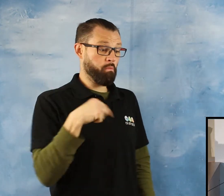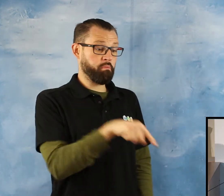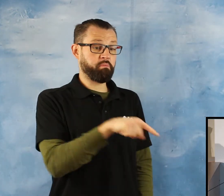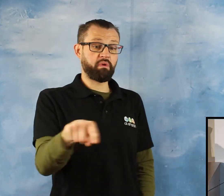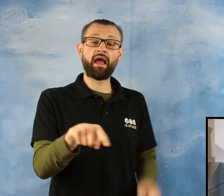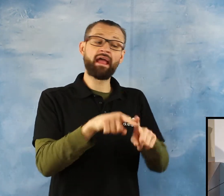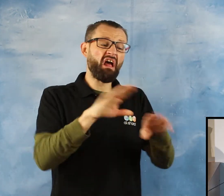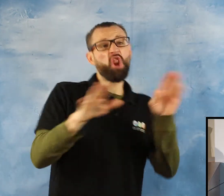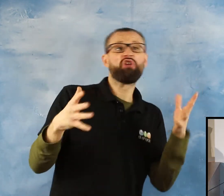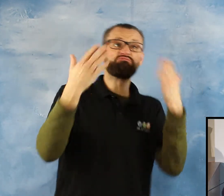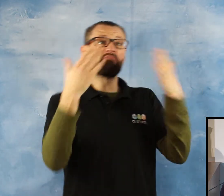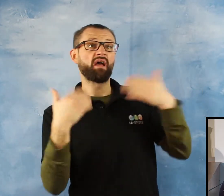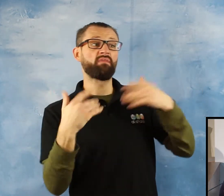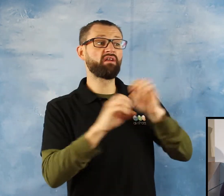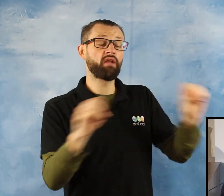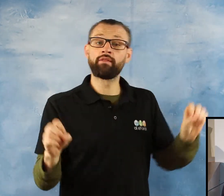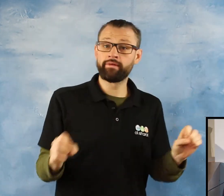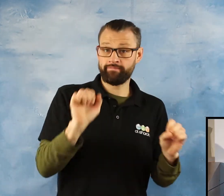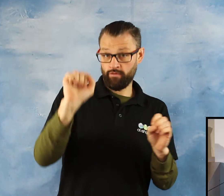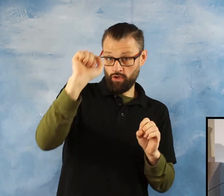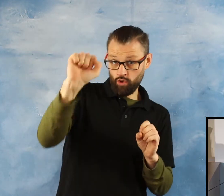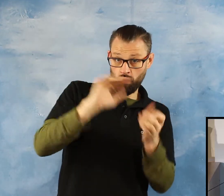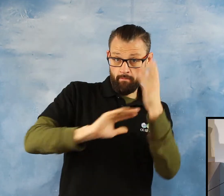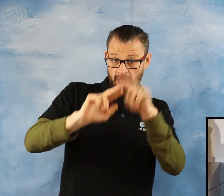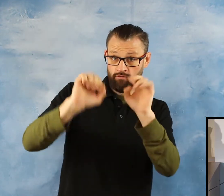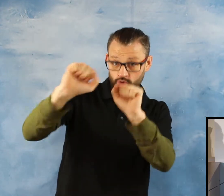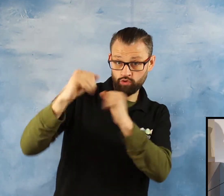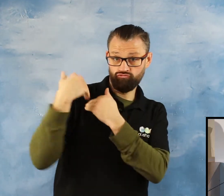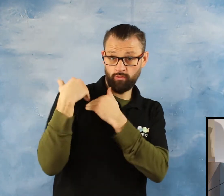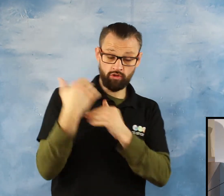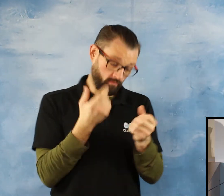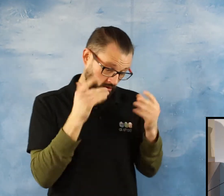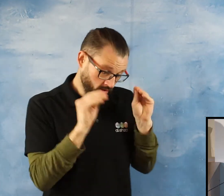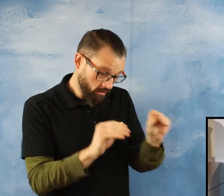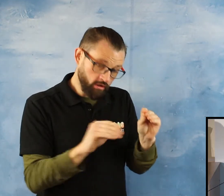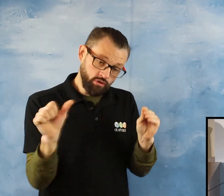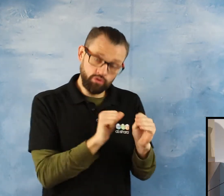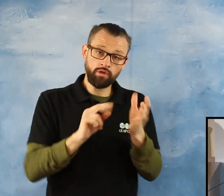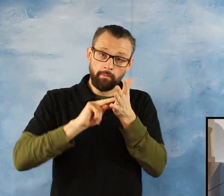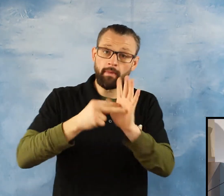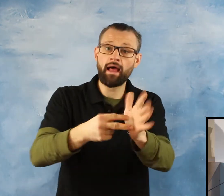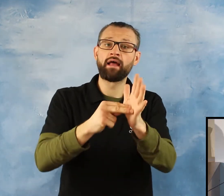this All this is upon us We have to have a plan Don't leave them They hang around Outside your house